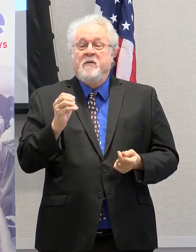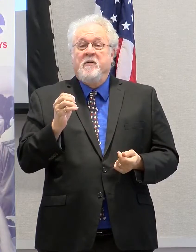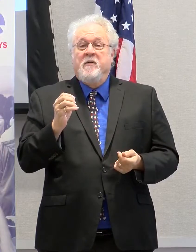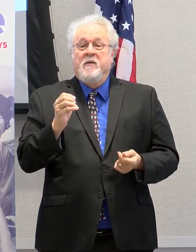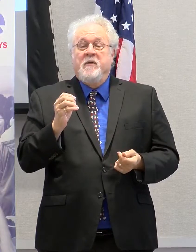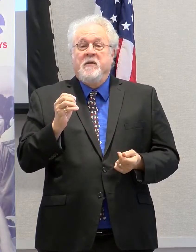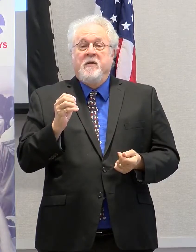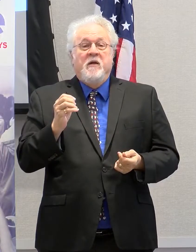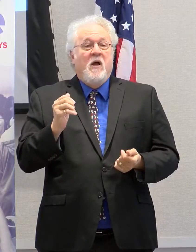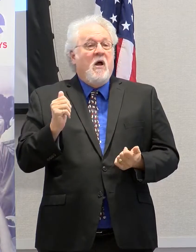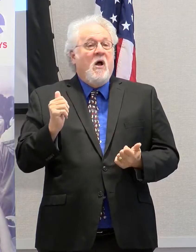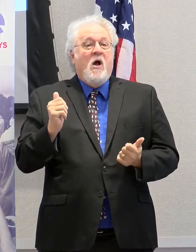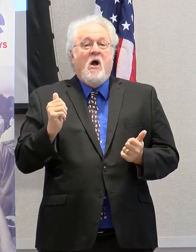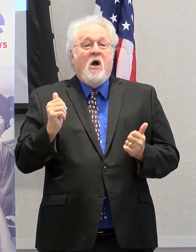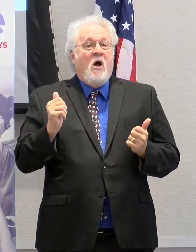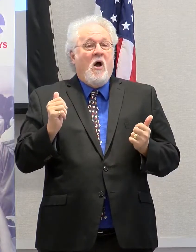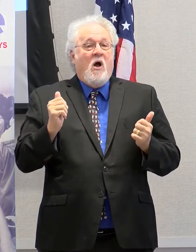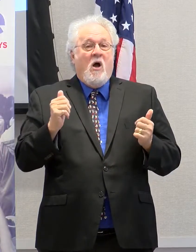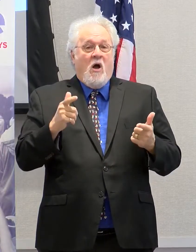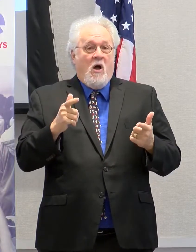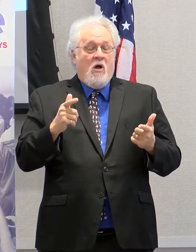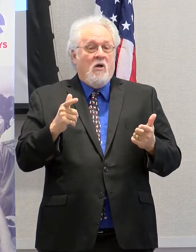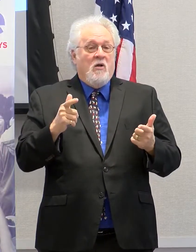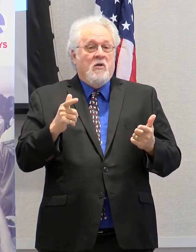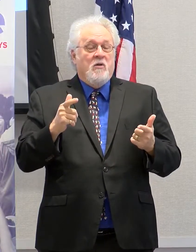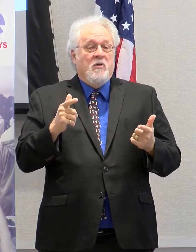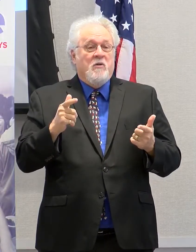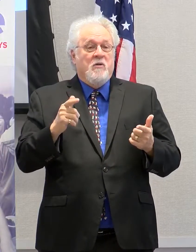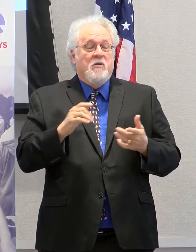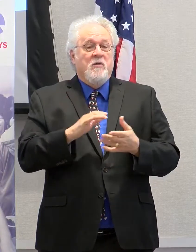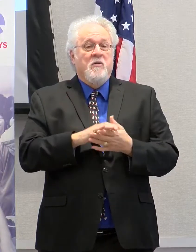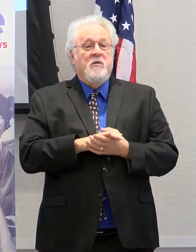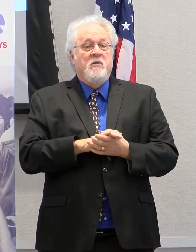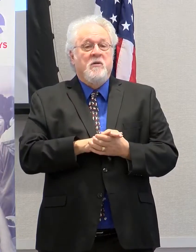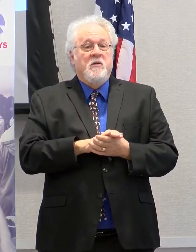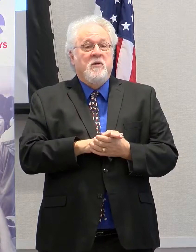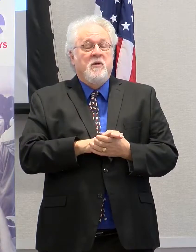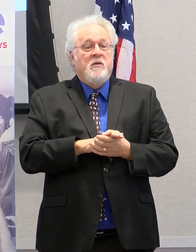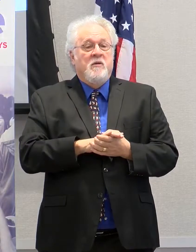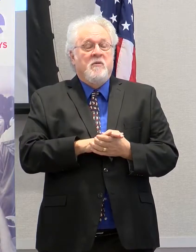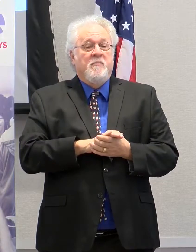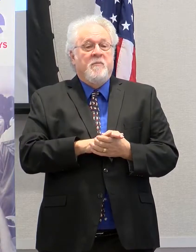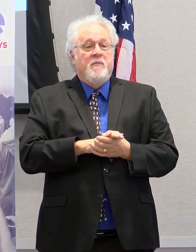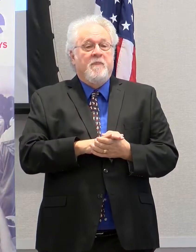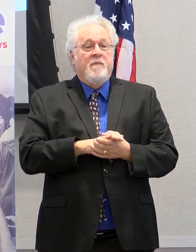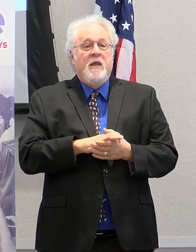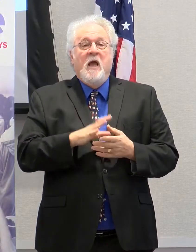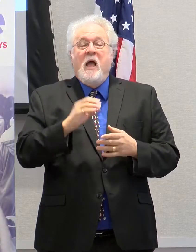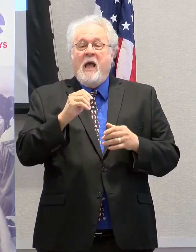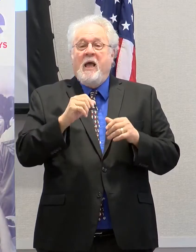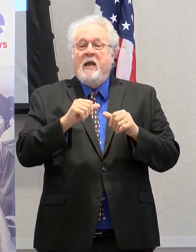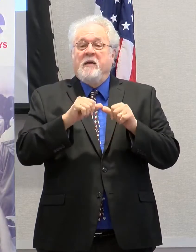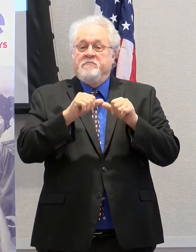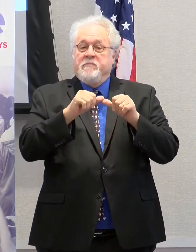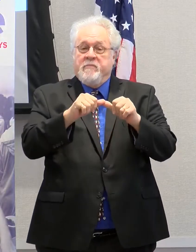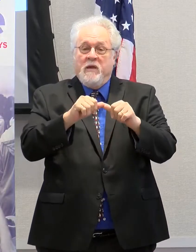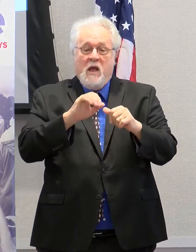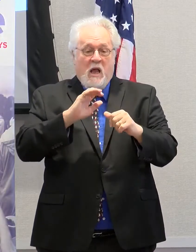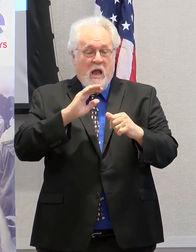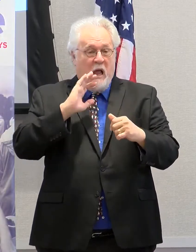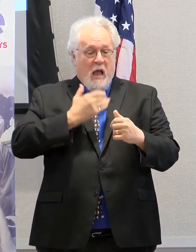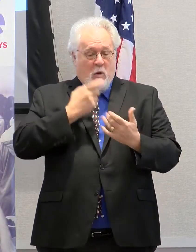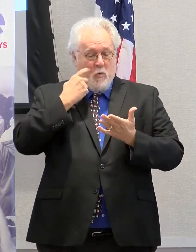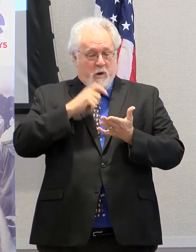All advanced, if you will, in keeping with the recognition that we have a